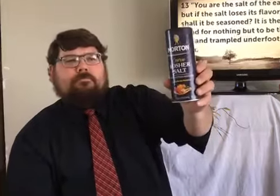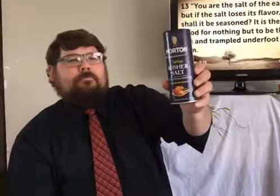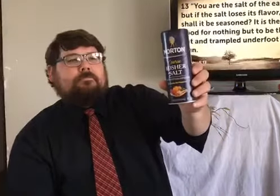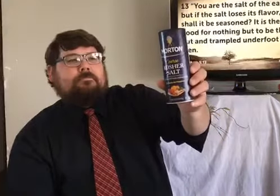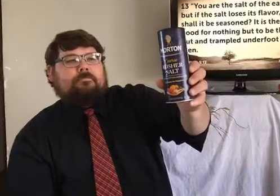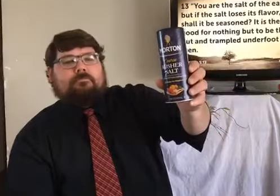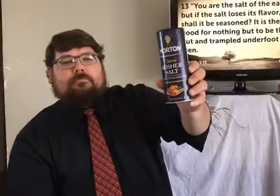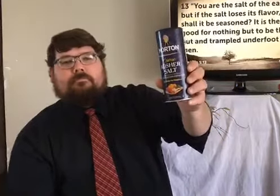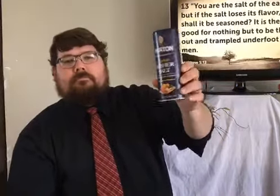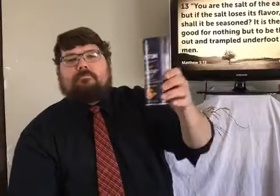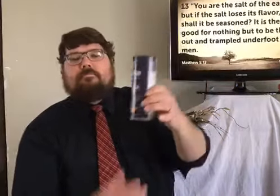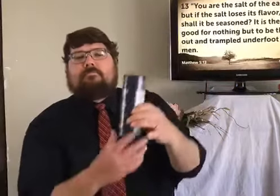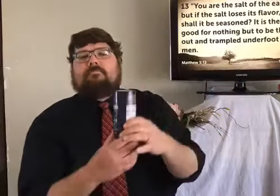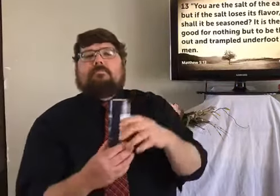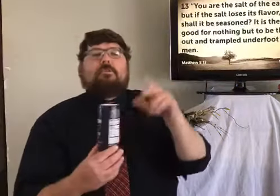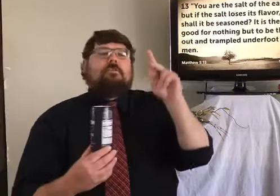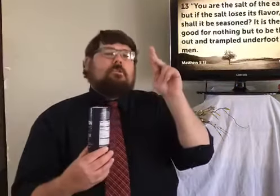We have kosher salt.